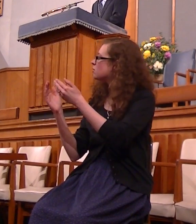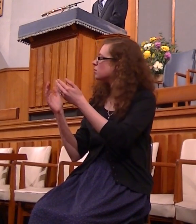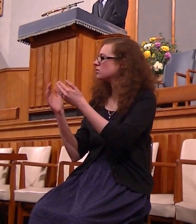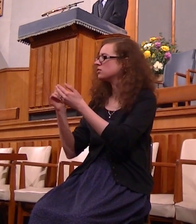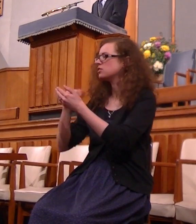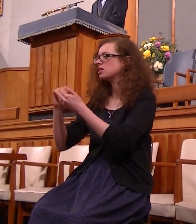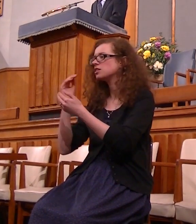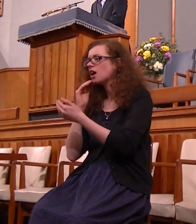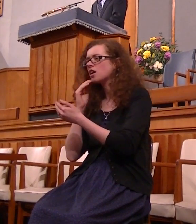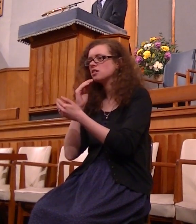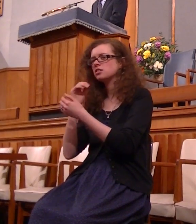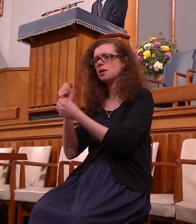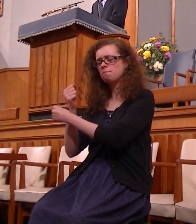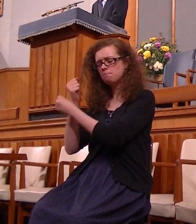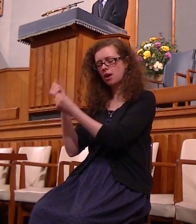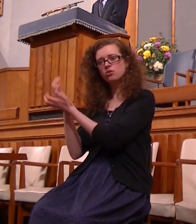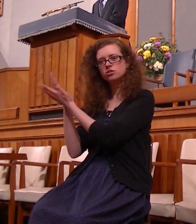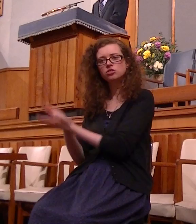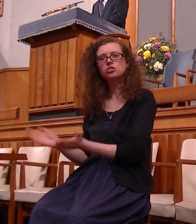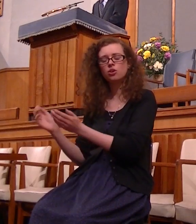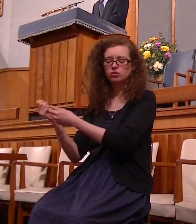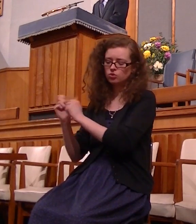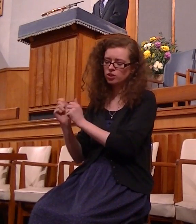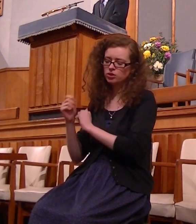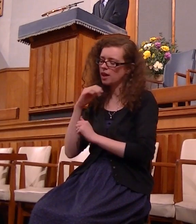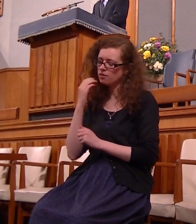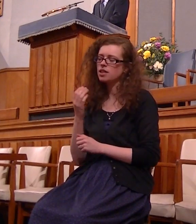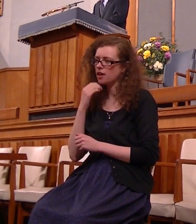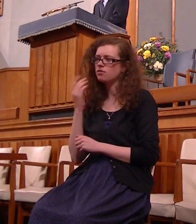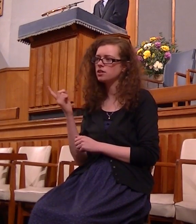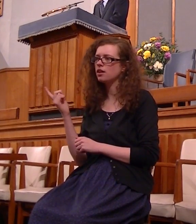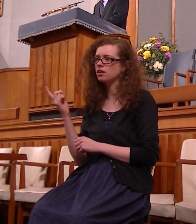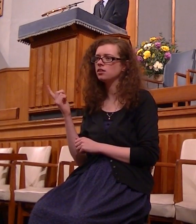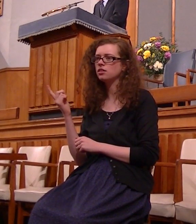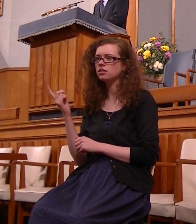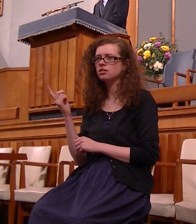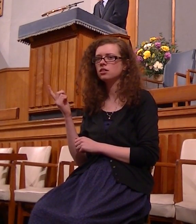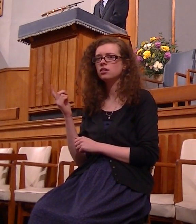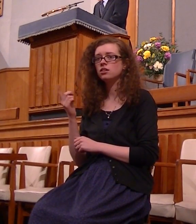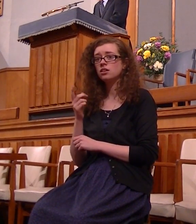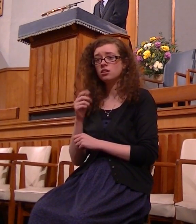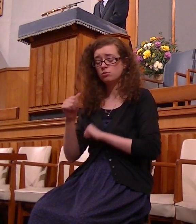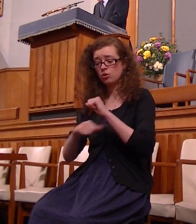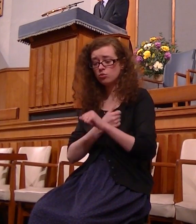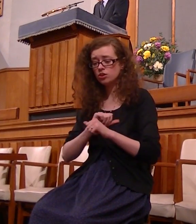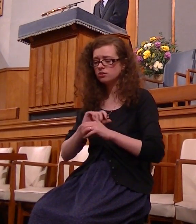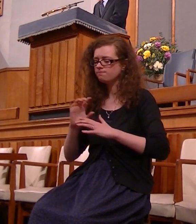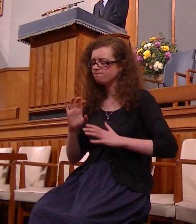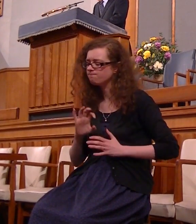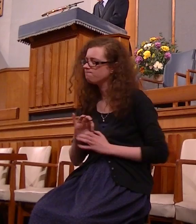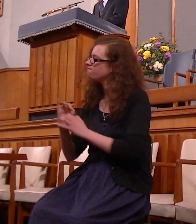kindness and his mighty power to us day by day to come to Christ is to know him